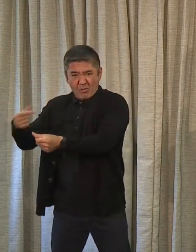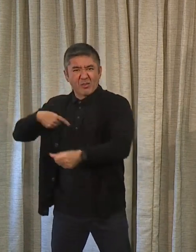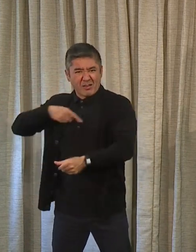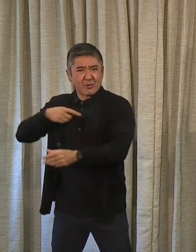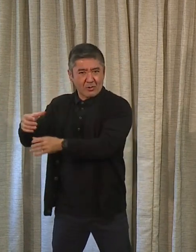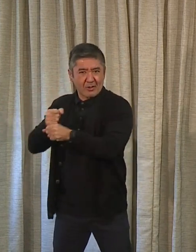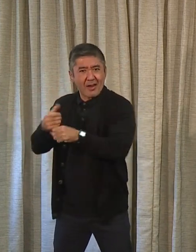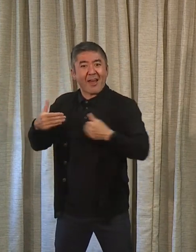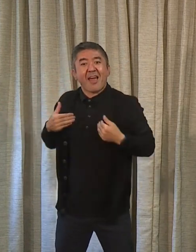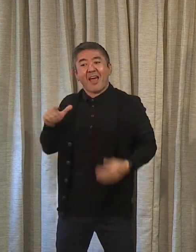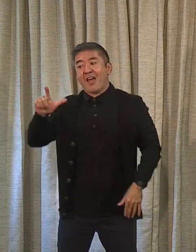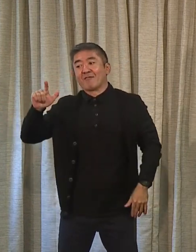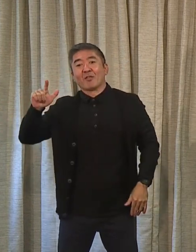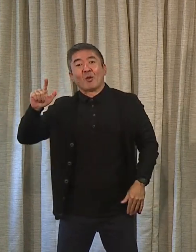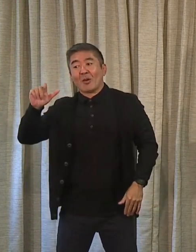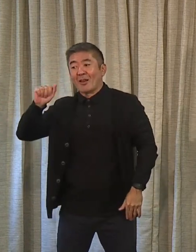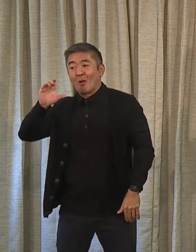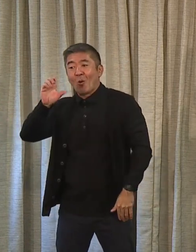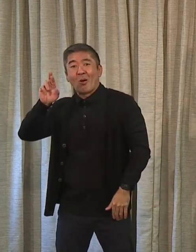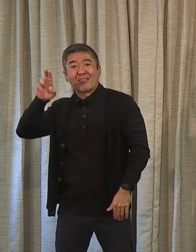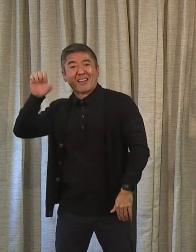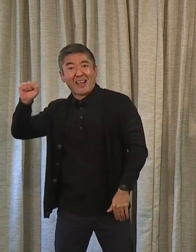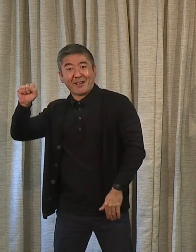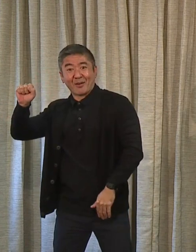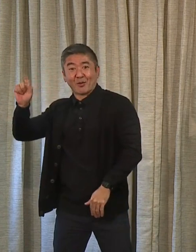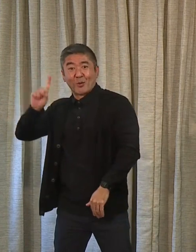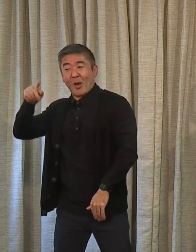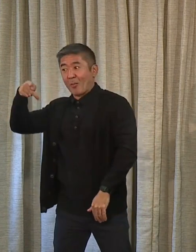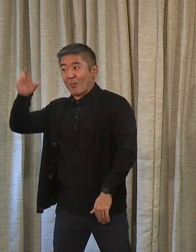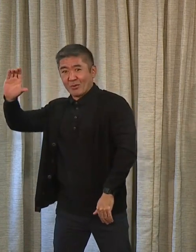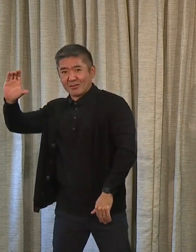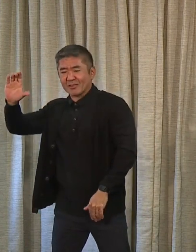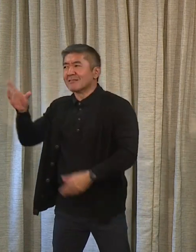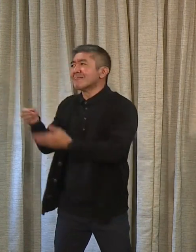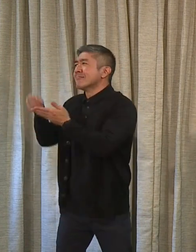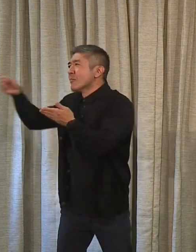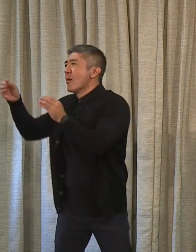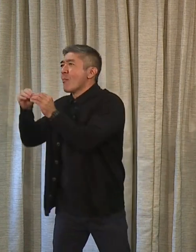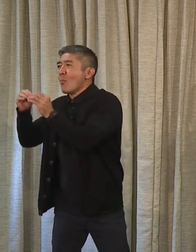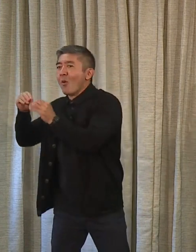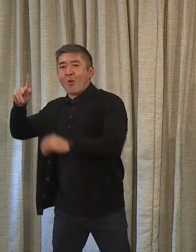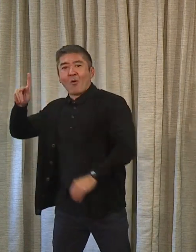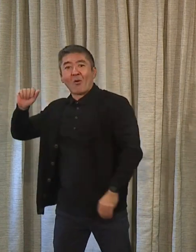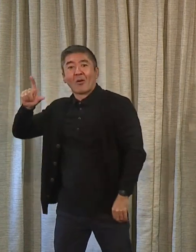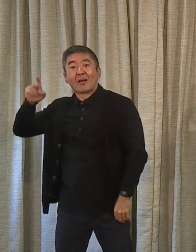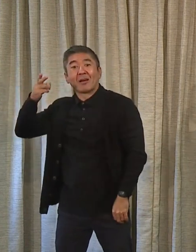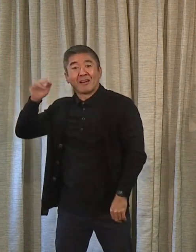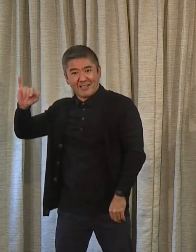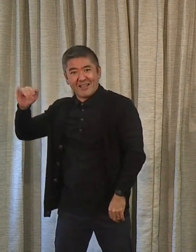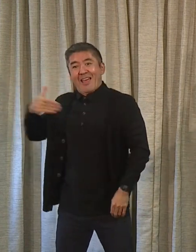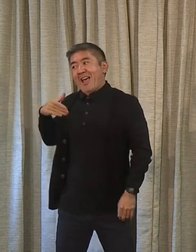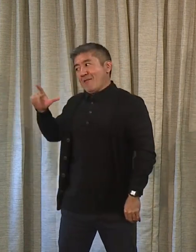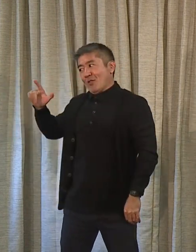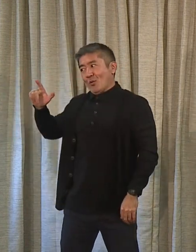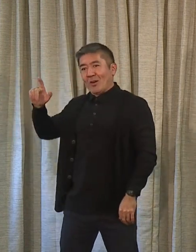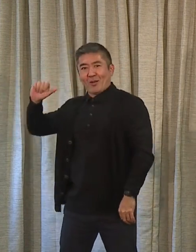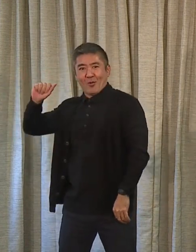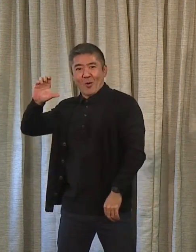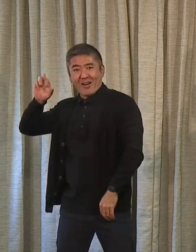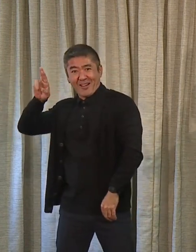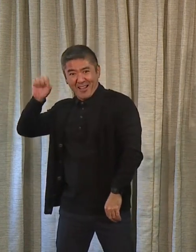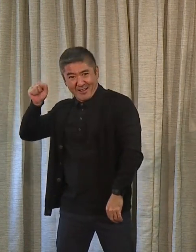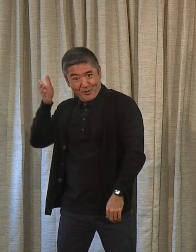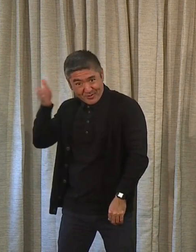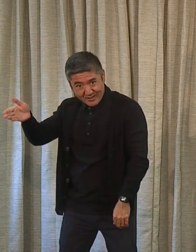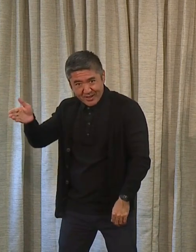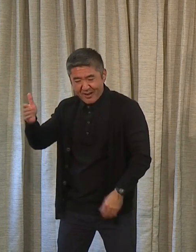have 21 acres at Pearl City, and we acquired additional acreage in Kalihi, where we now have 21 acres in Kalihi. And we're going to do a master